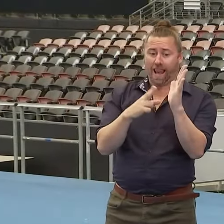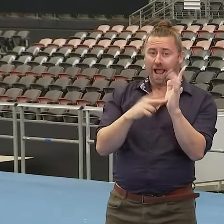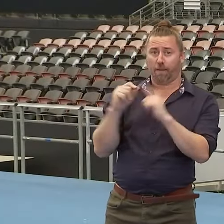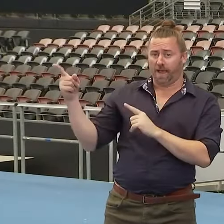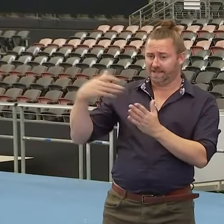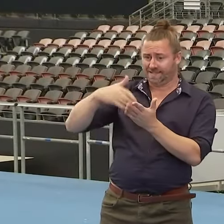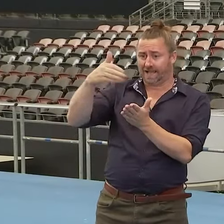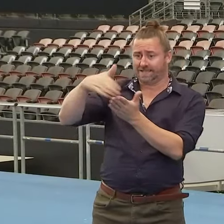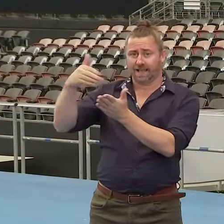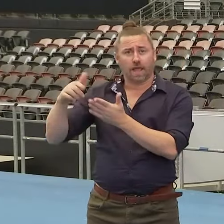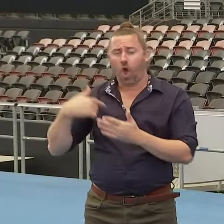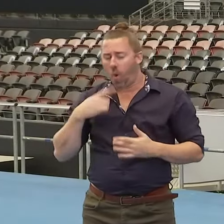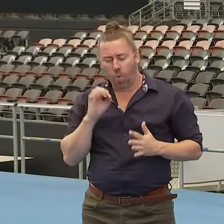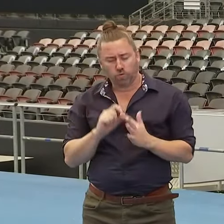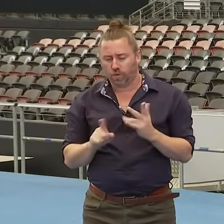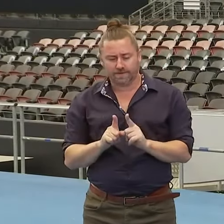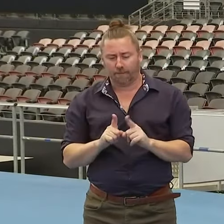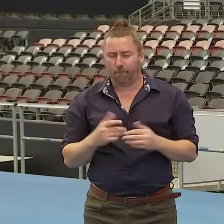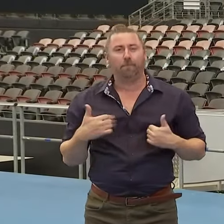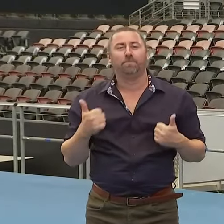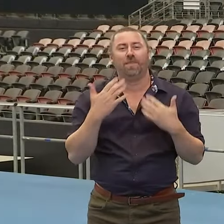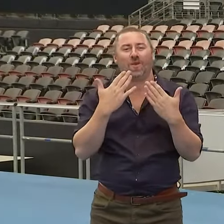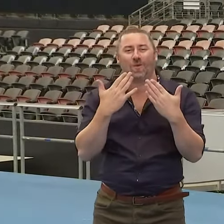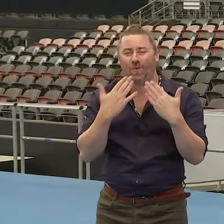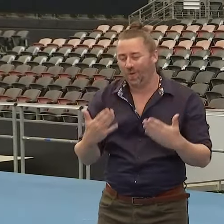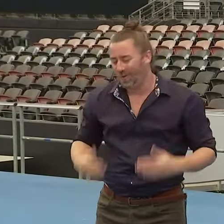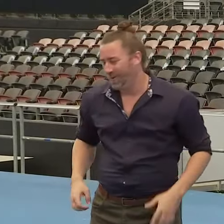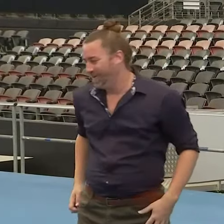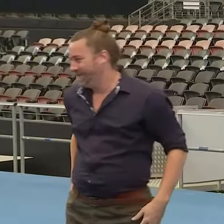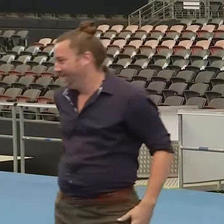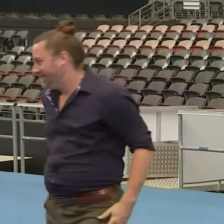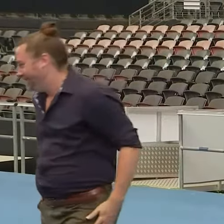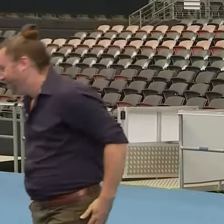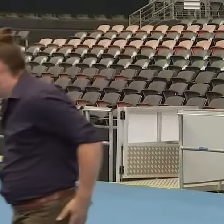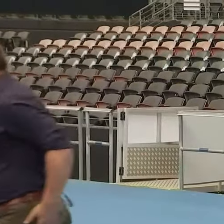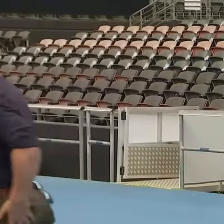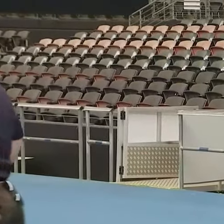them, I will not attack our public servants. OK? Thank you.